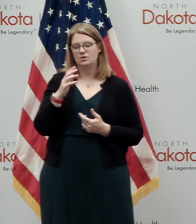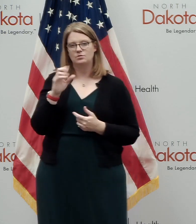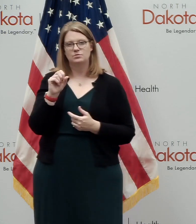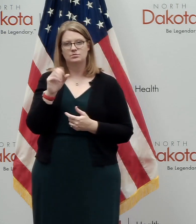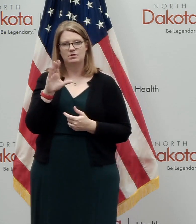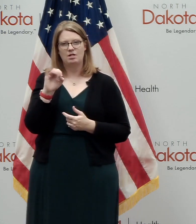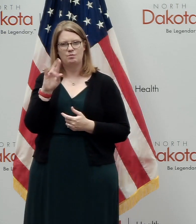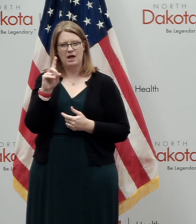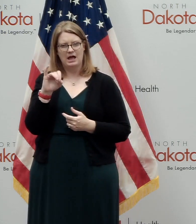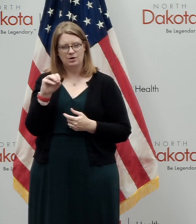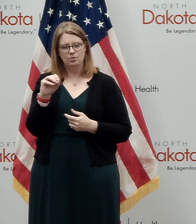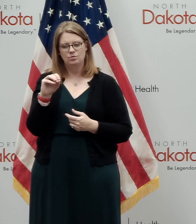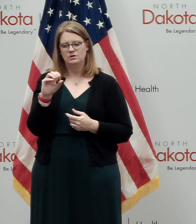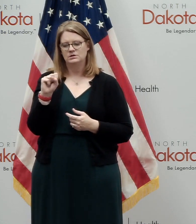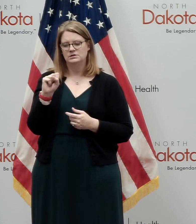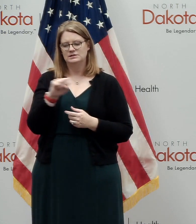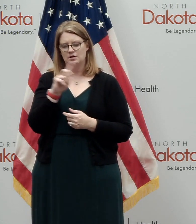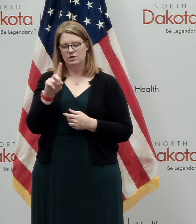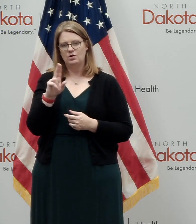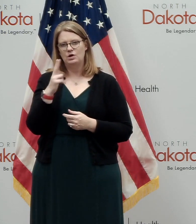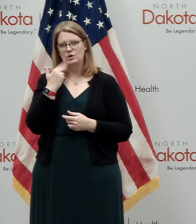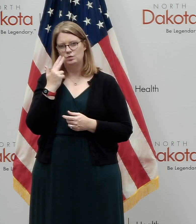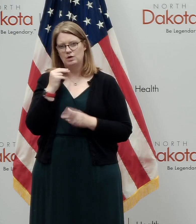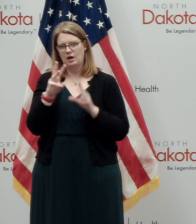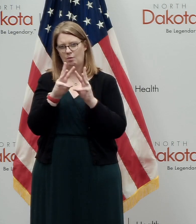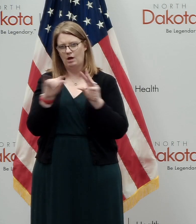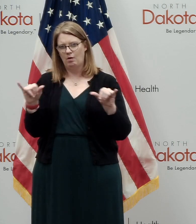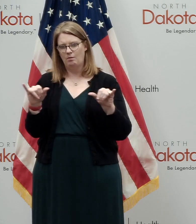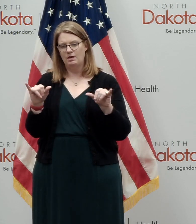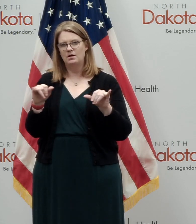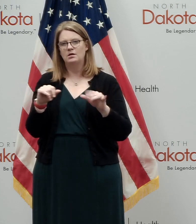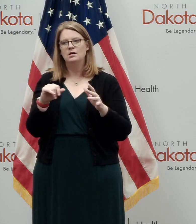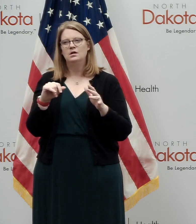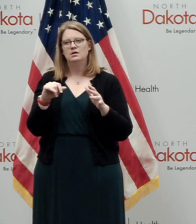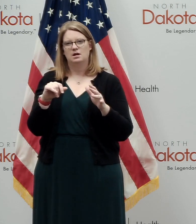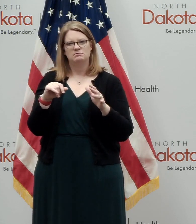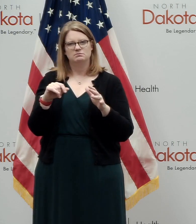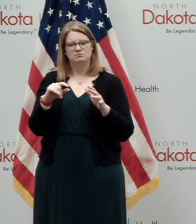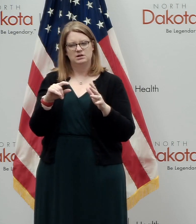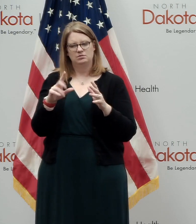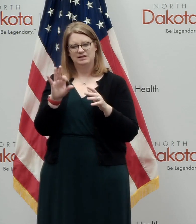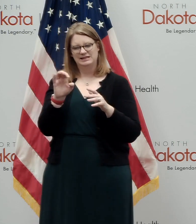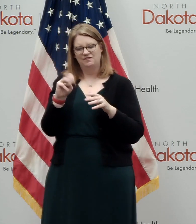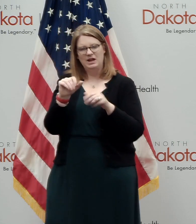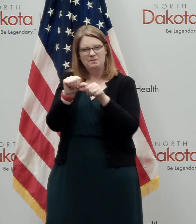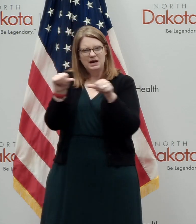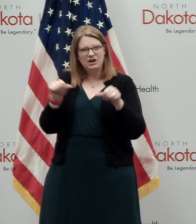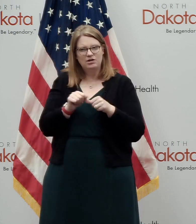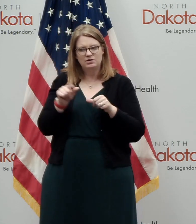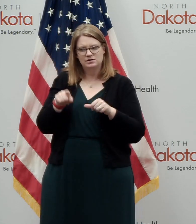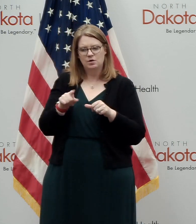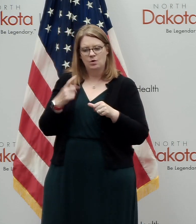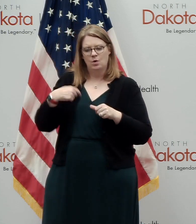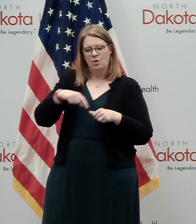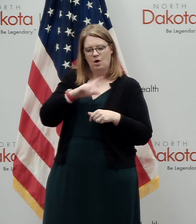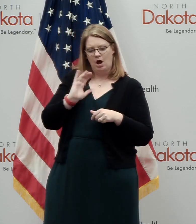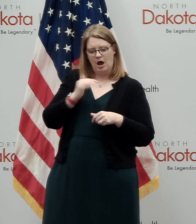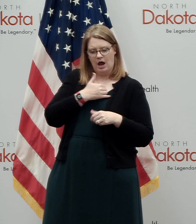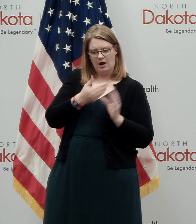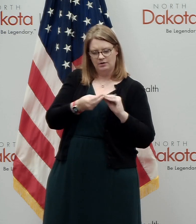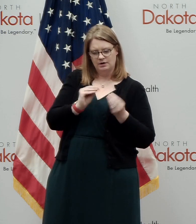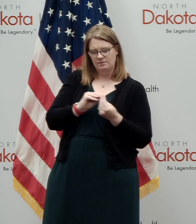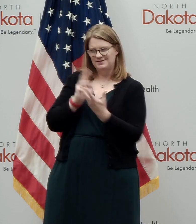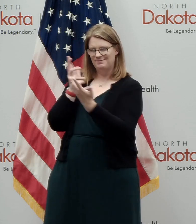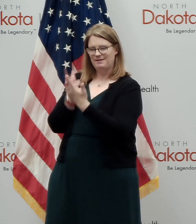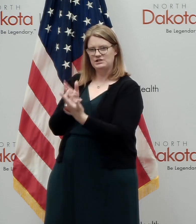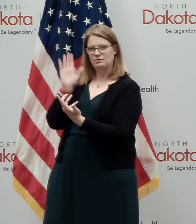and Wyoming. So with this collaboration and syncing up with the COVID tracking project, we're one of six